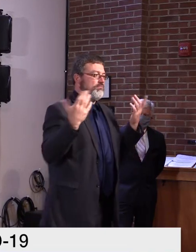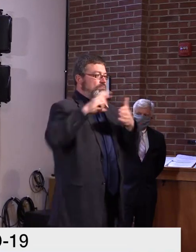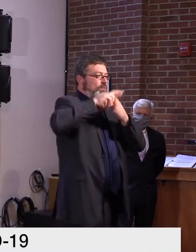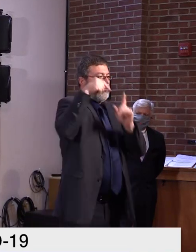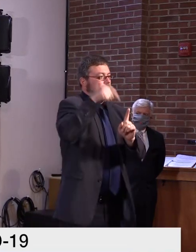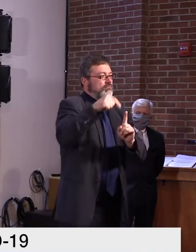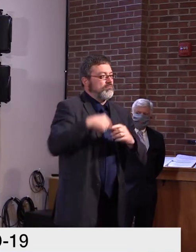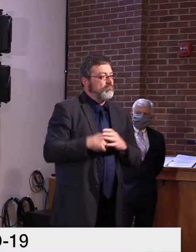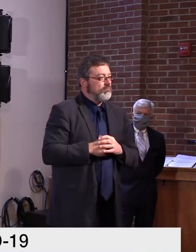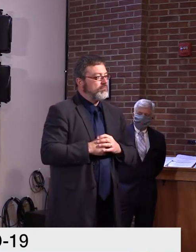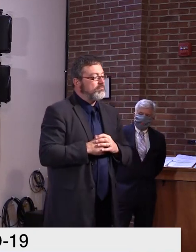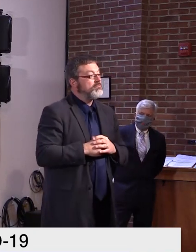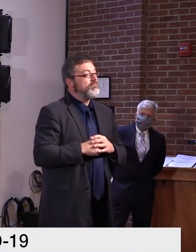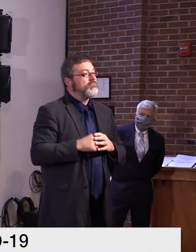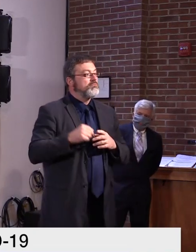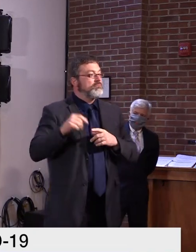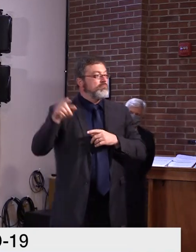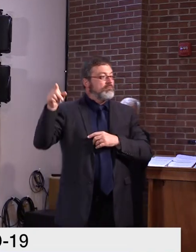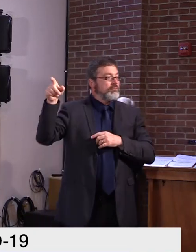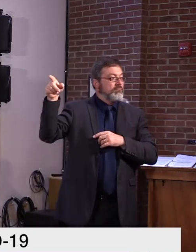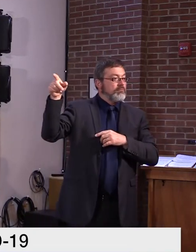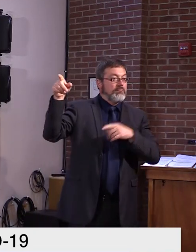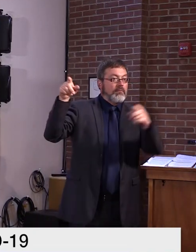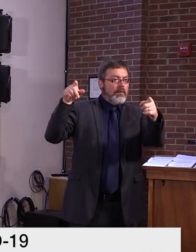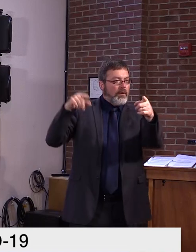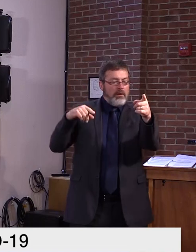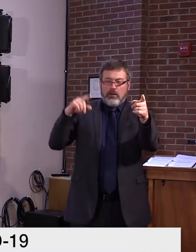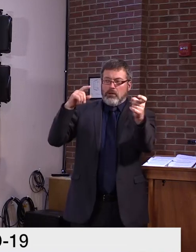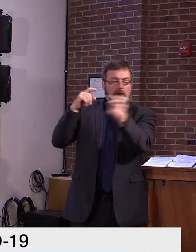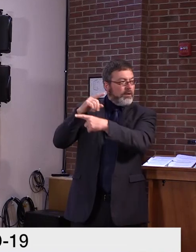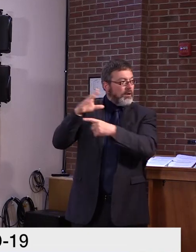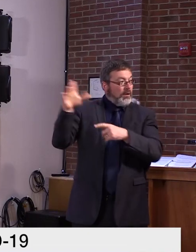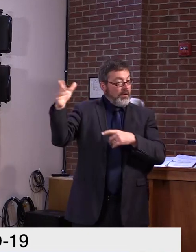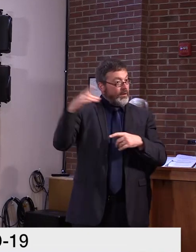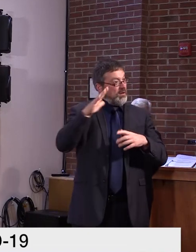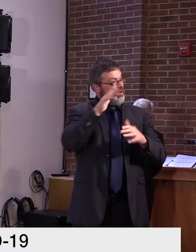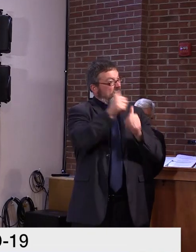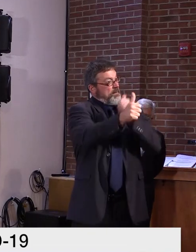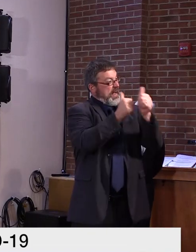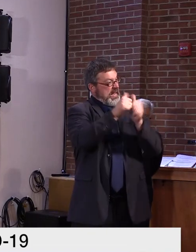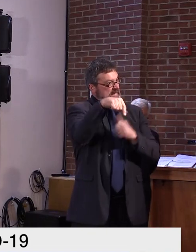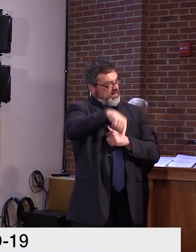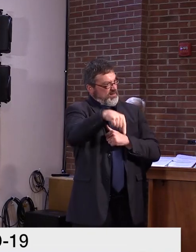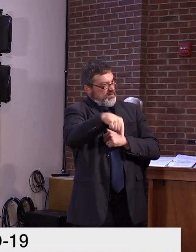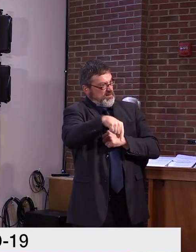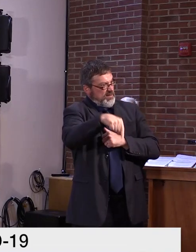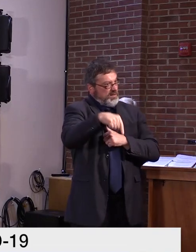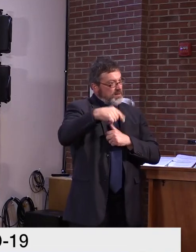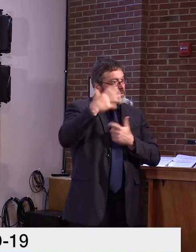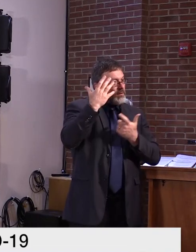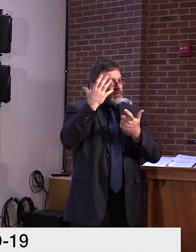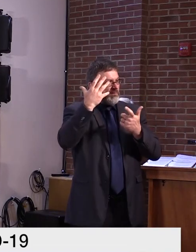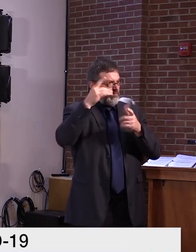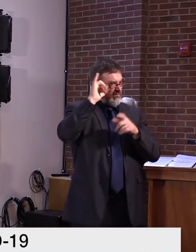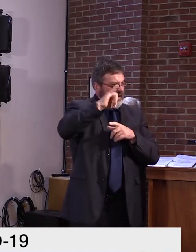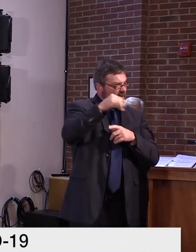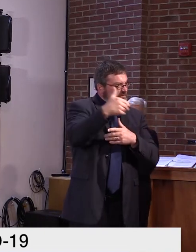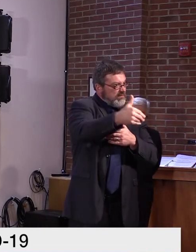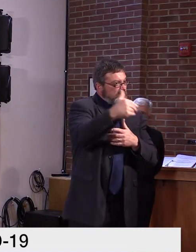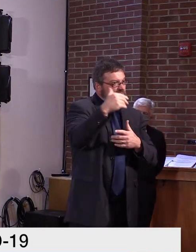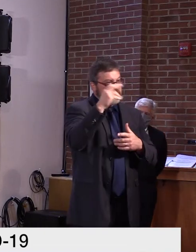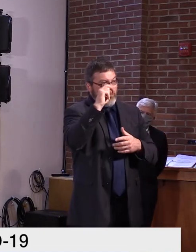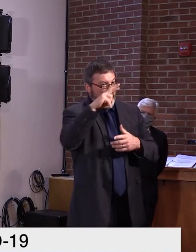I can only, uh, do what, uh, what I think is right. And again, I will make decisions regardless of, uh, of the